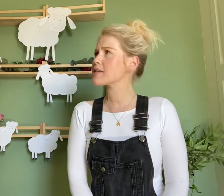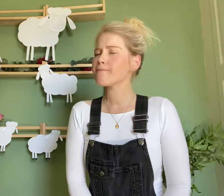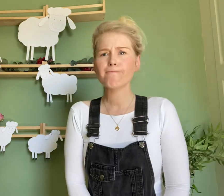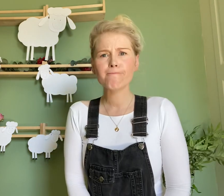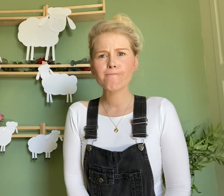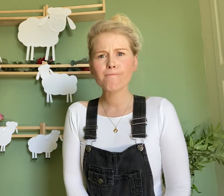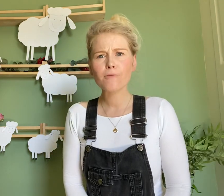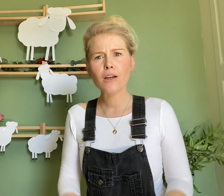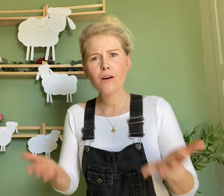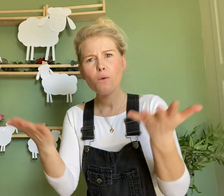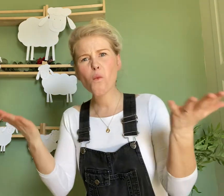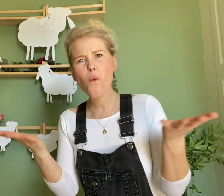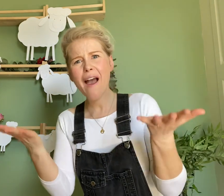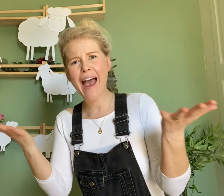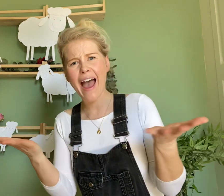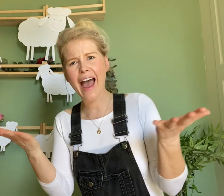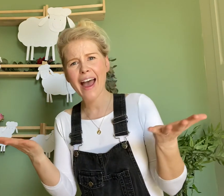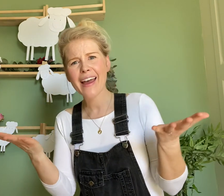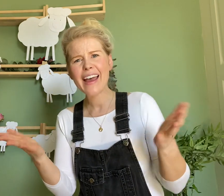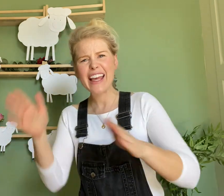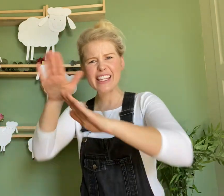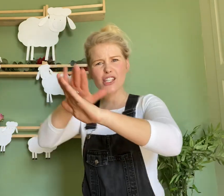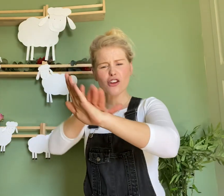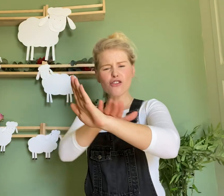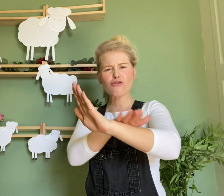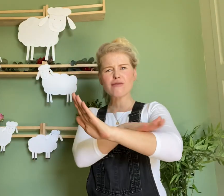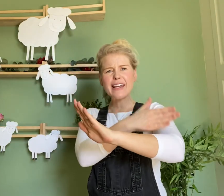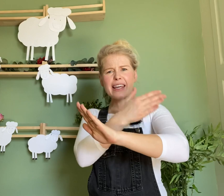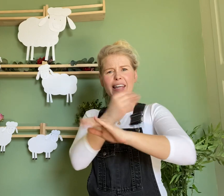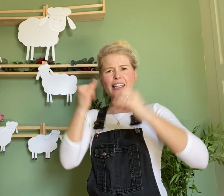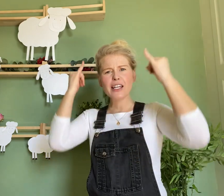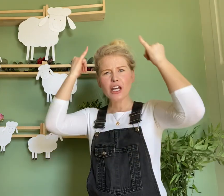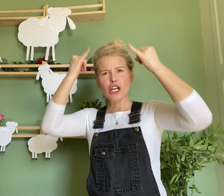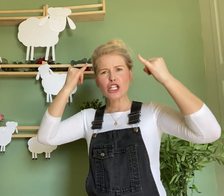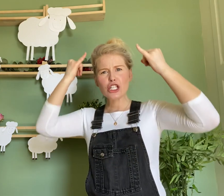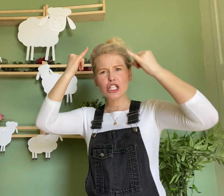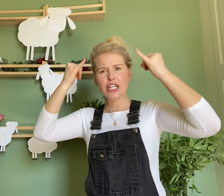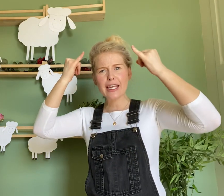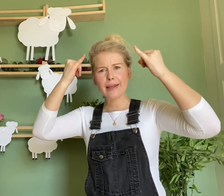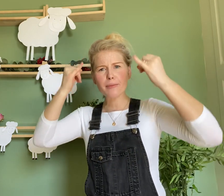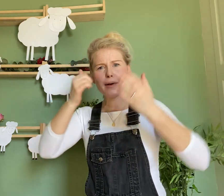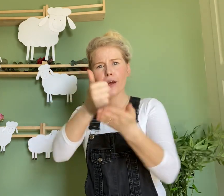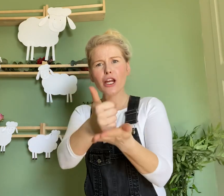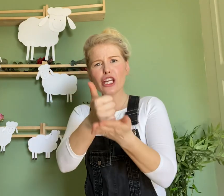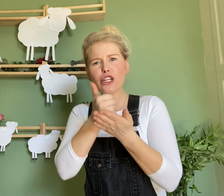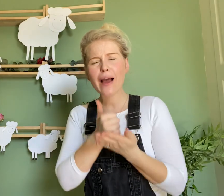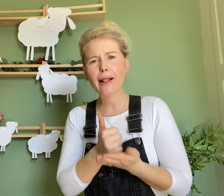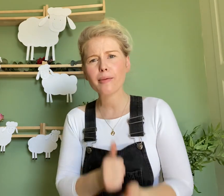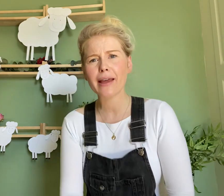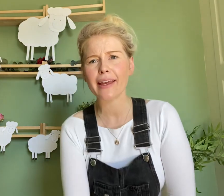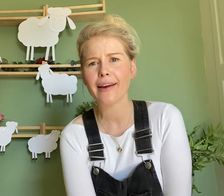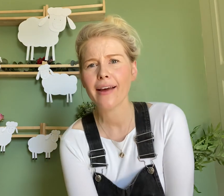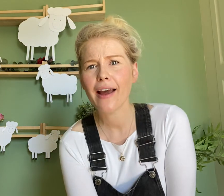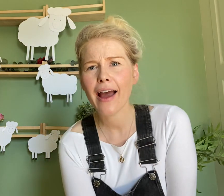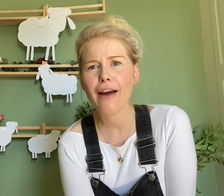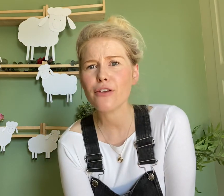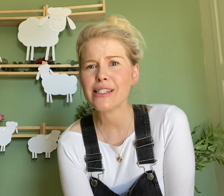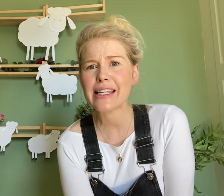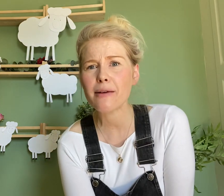where is the green sheep? Can you help me? Have you seen them